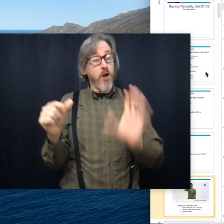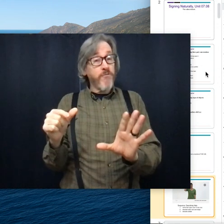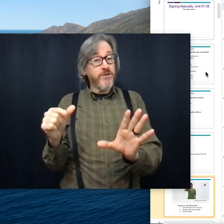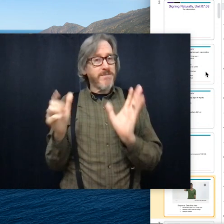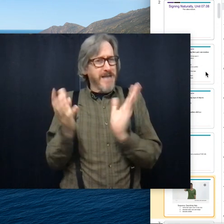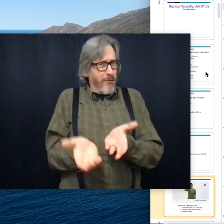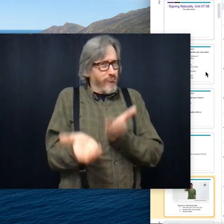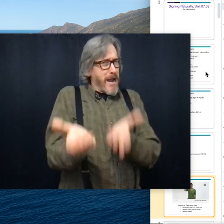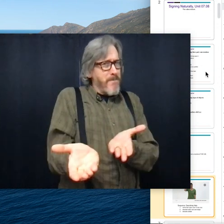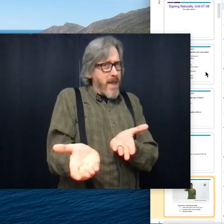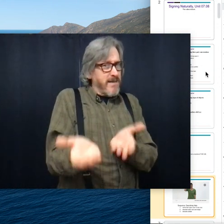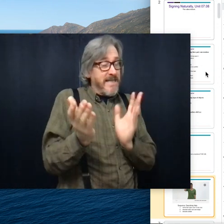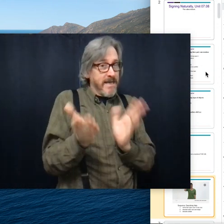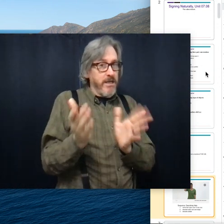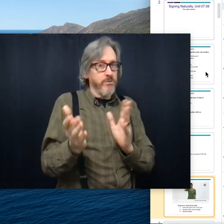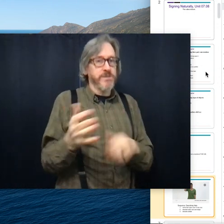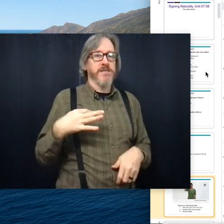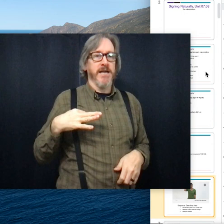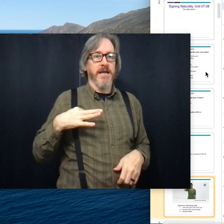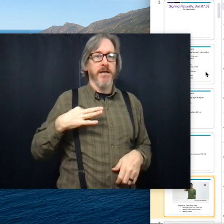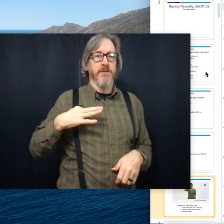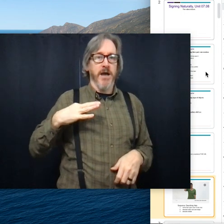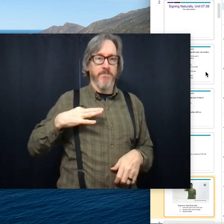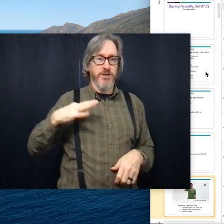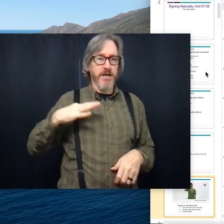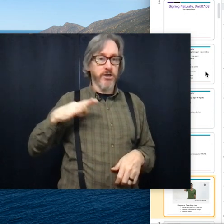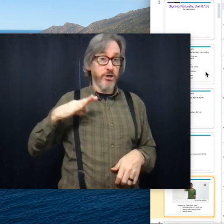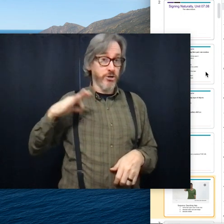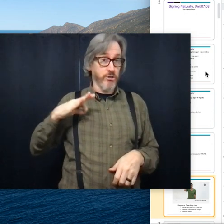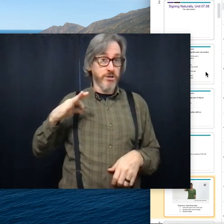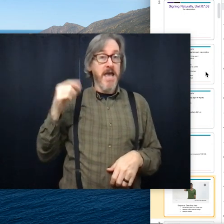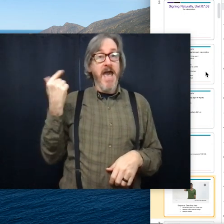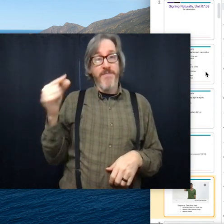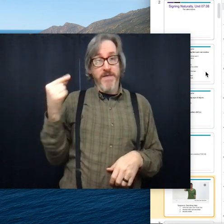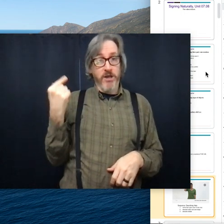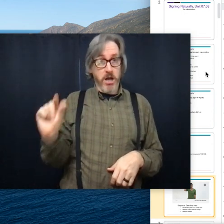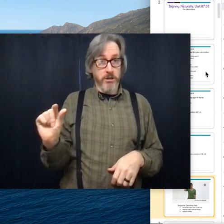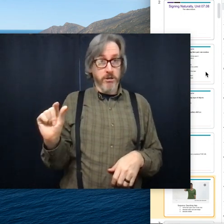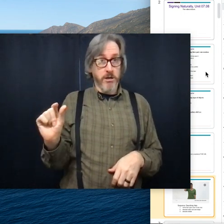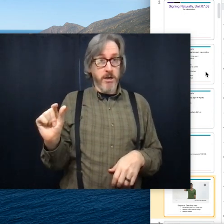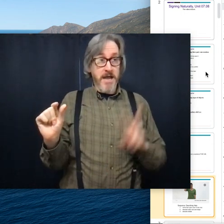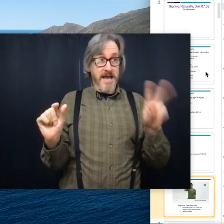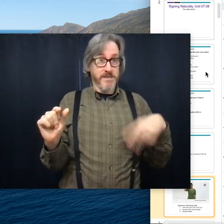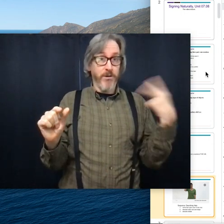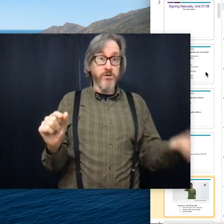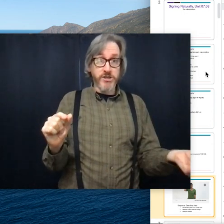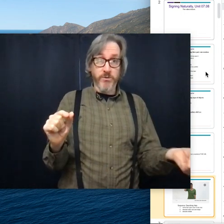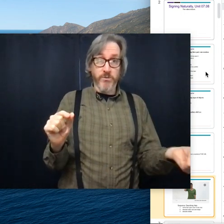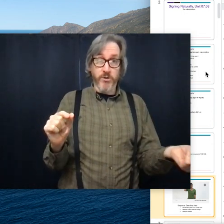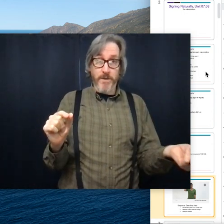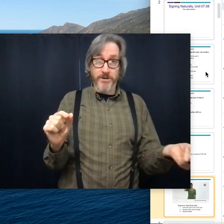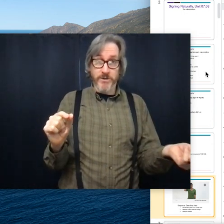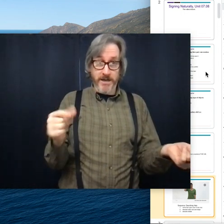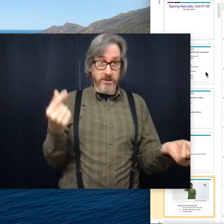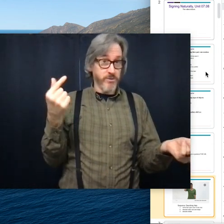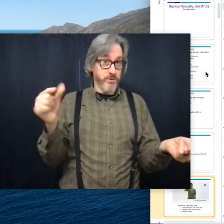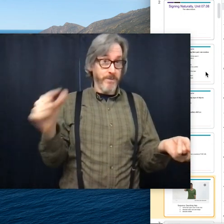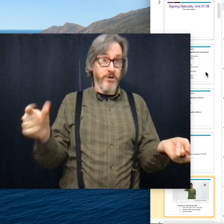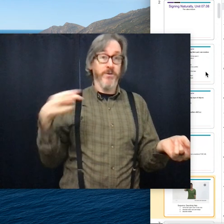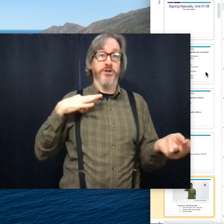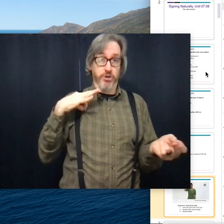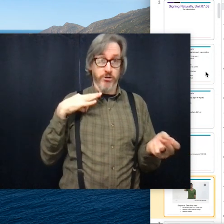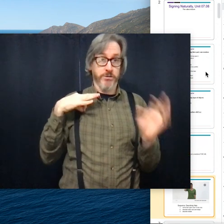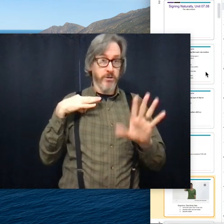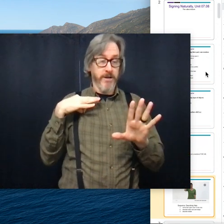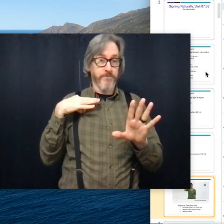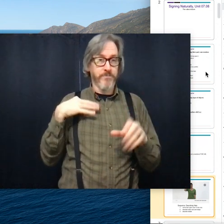And oftentimes I'll recommend getting used to signing the object, shirt, shirt, and then the color, as opposed to the way we do it in English, which